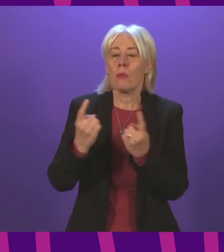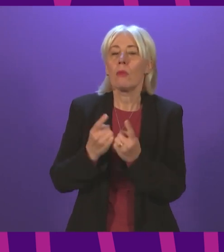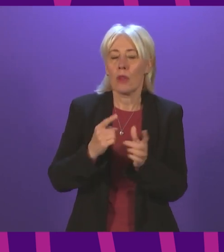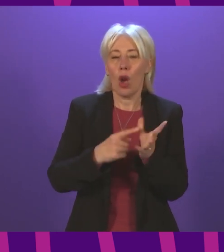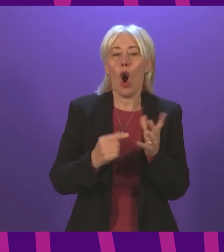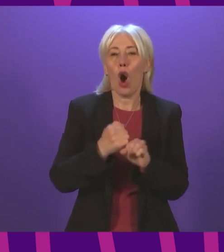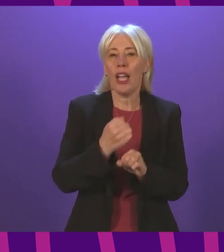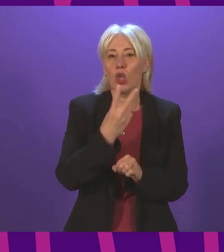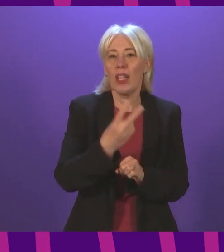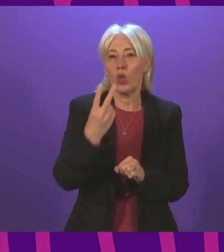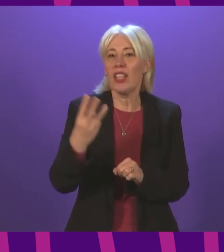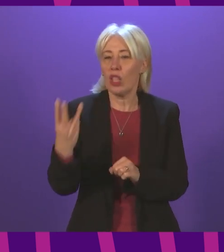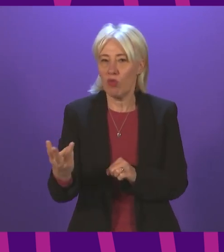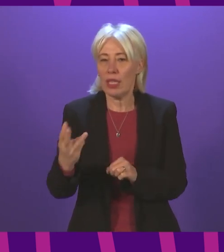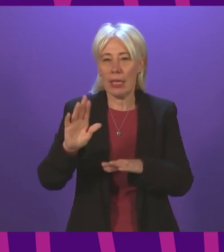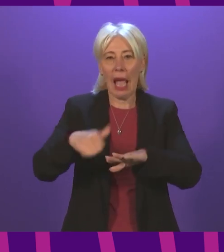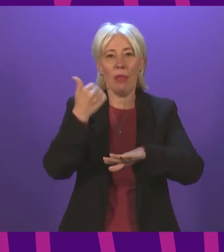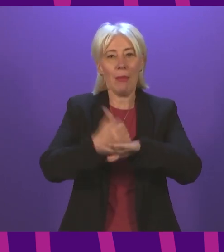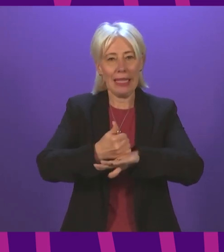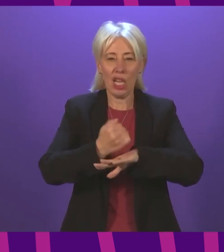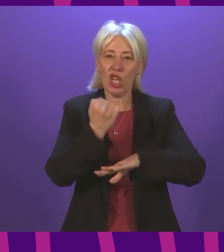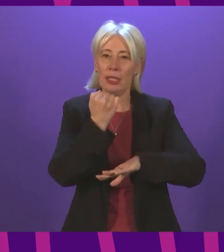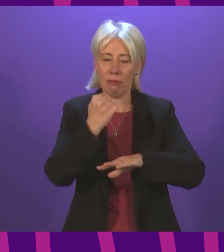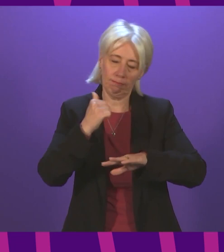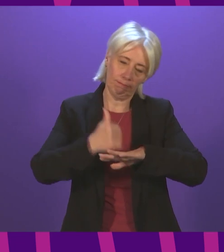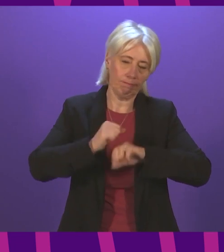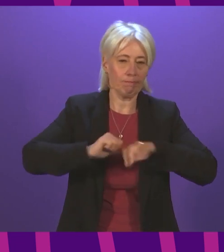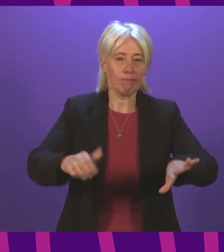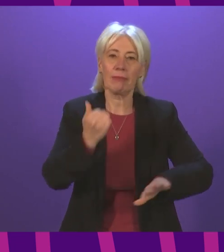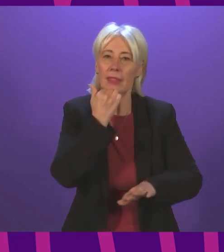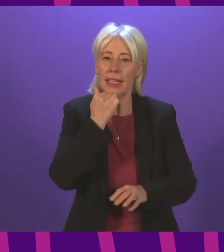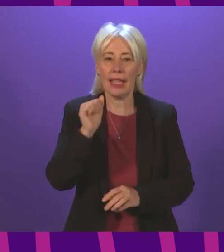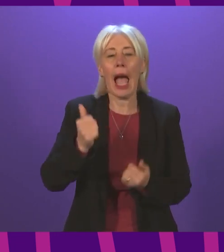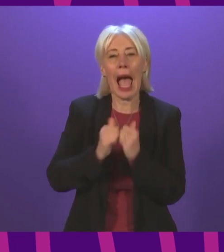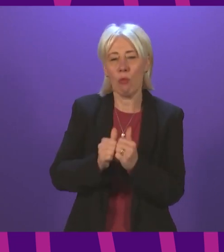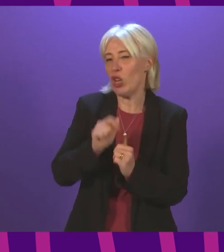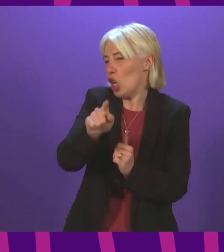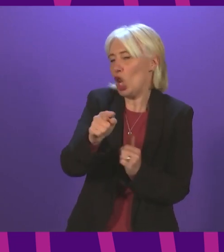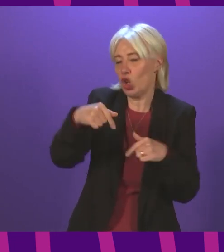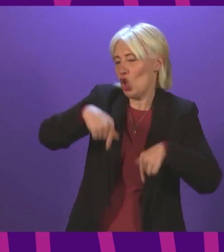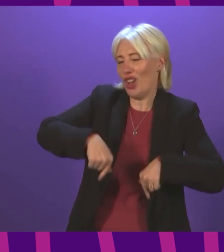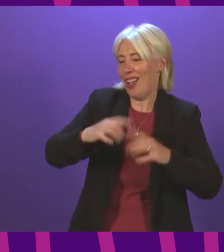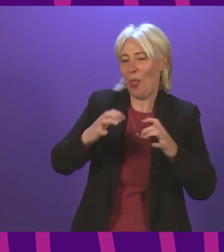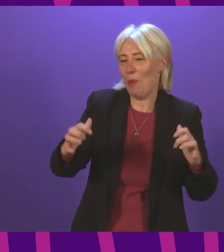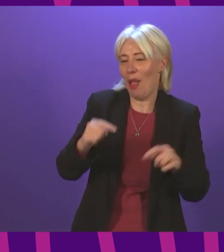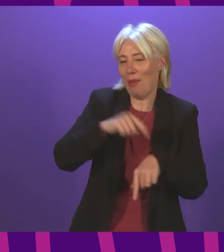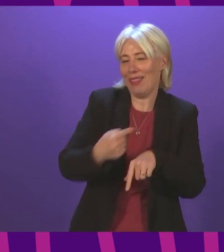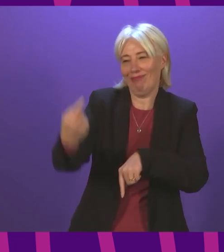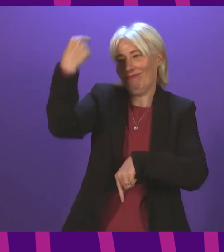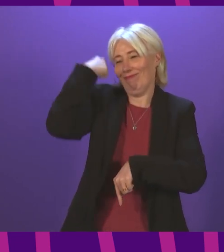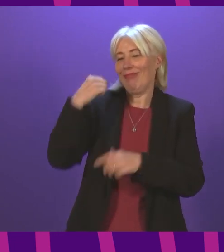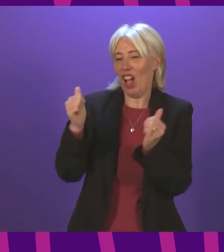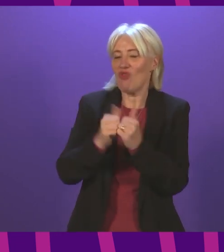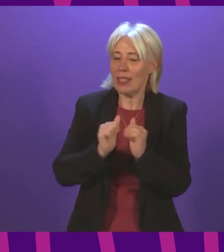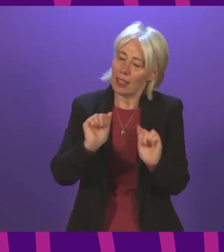2023 implementation date, I appreciate the Member wasn't in Parliament when that was agreed, but that implementation date of